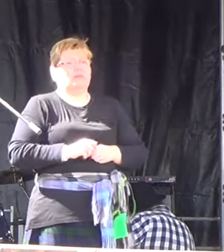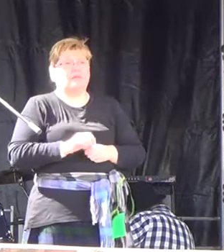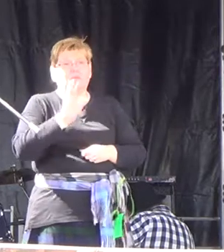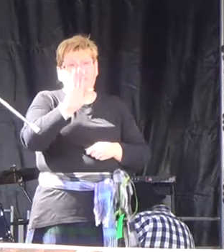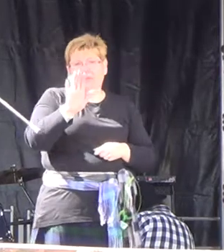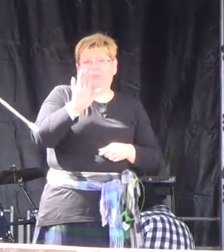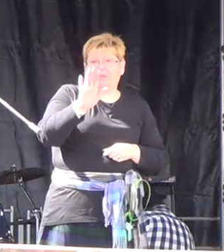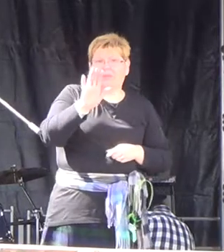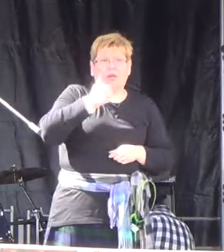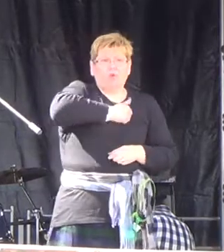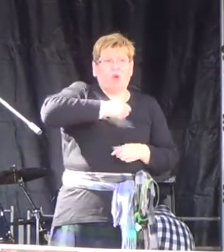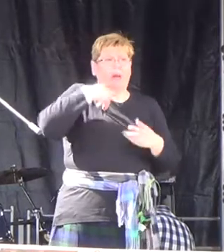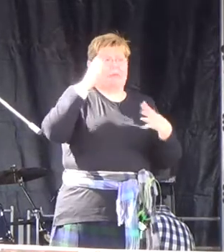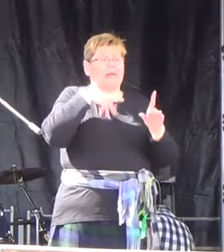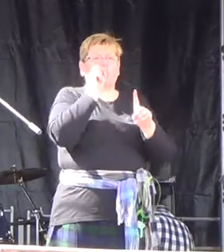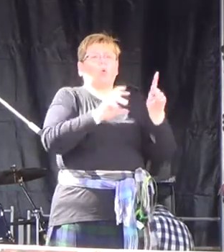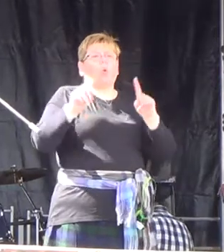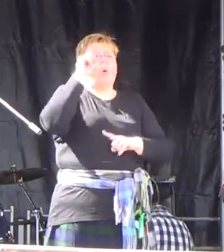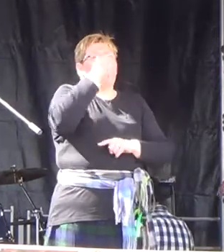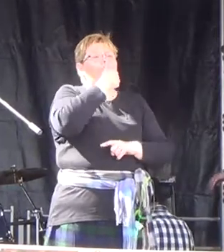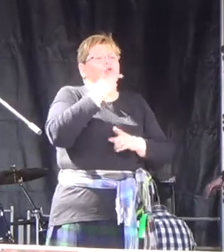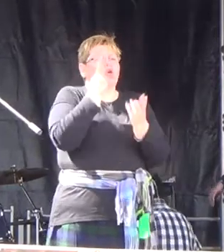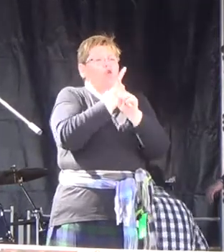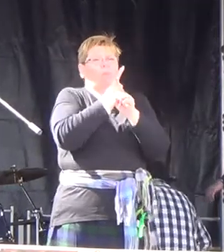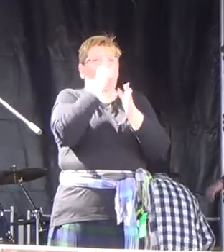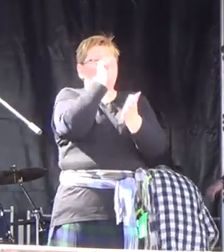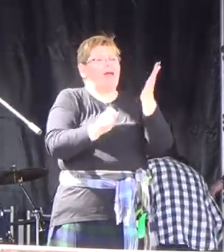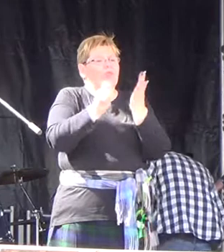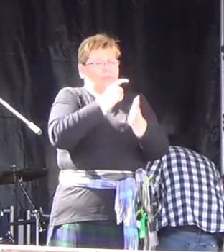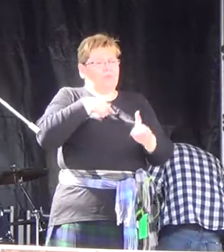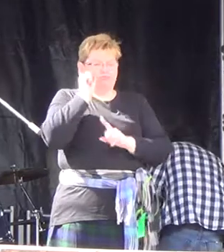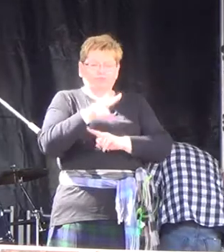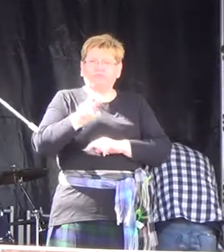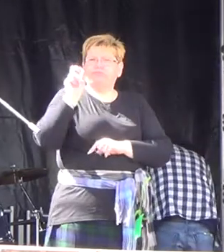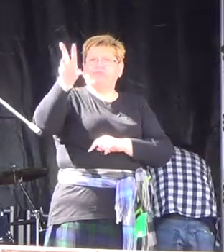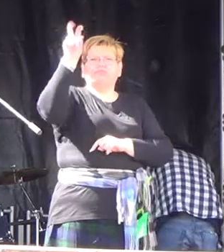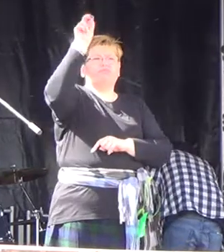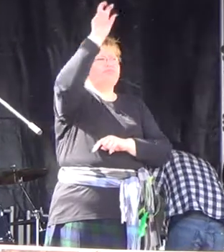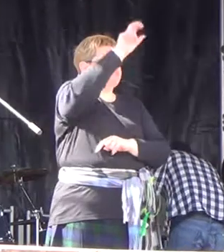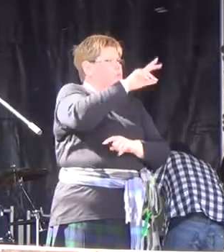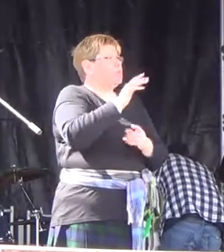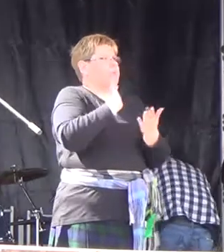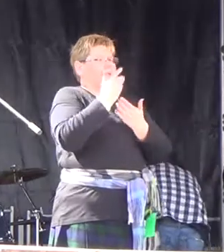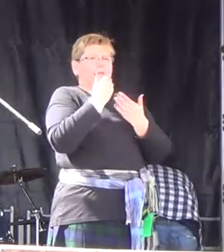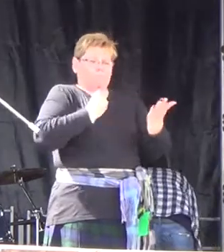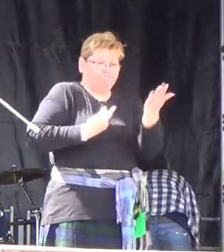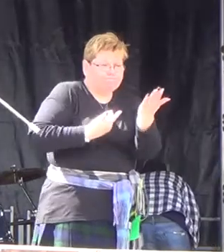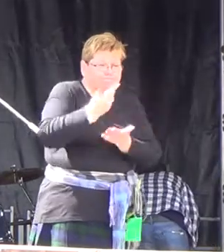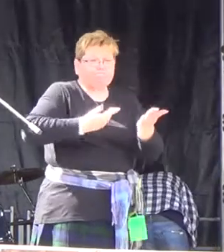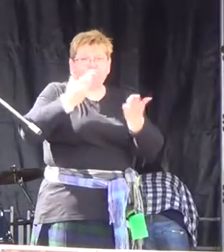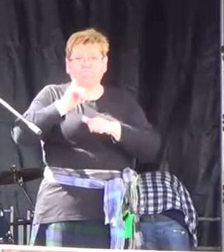sorry. You know, last year I did a tour of a one-man show all about the referendum and I toured the country and I had a discussion with the audiences